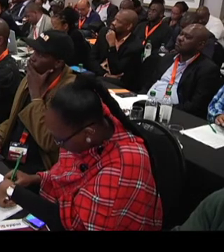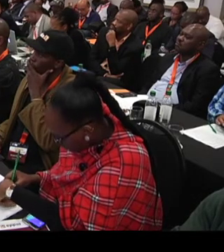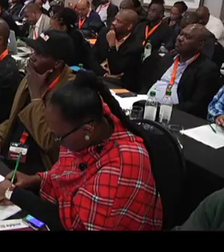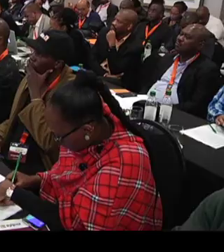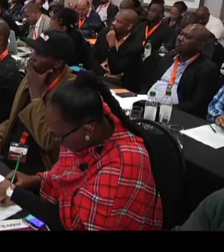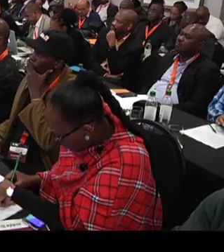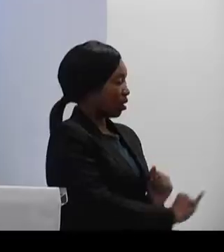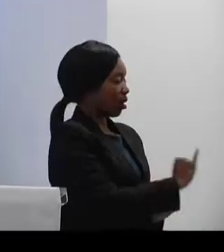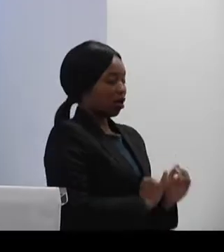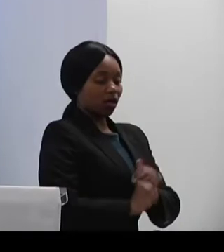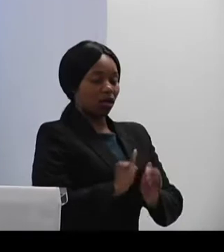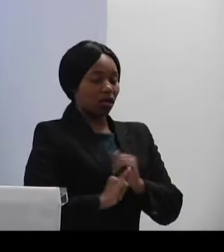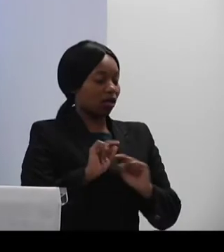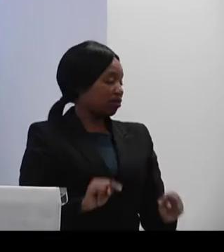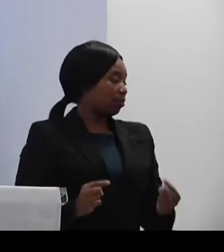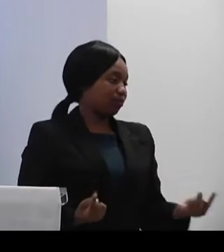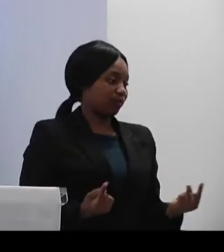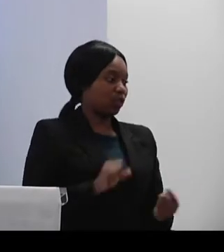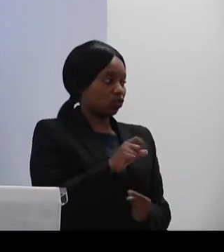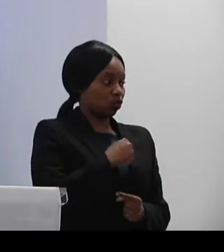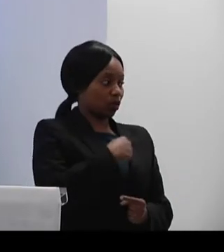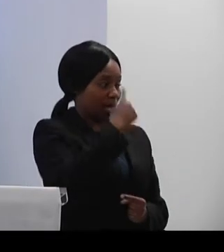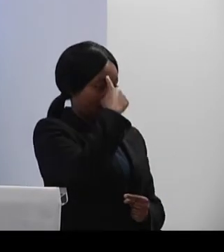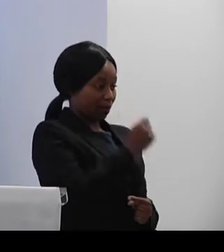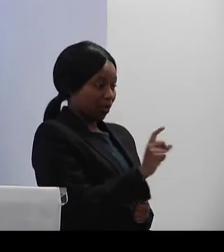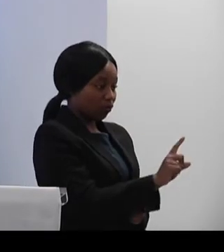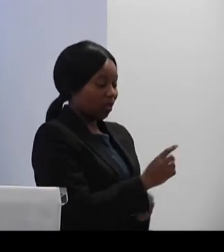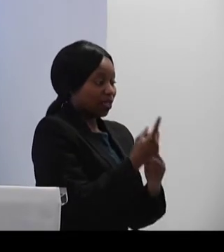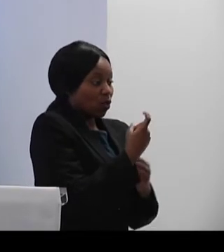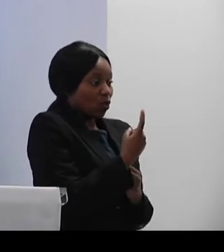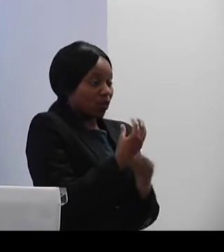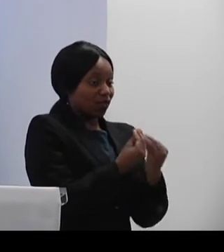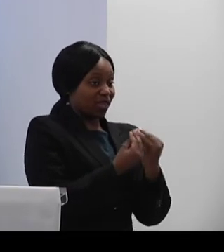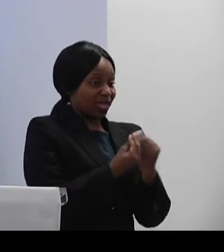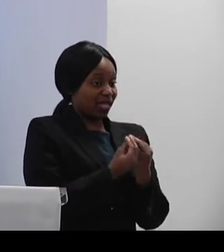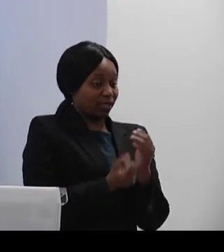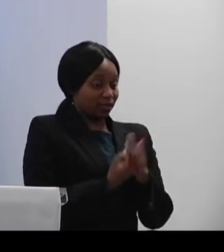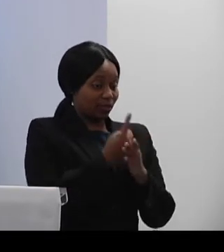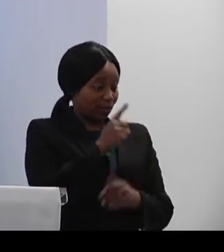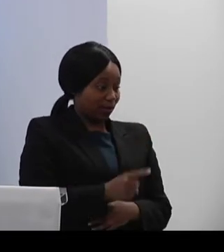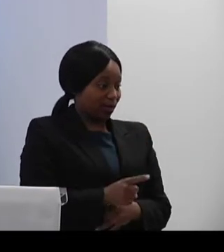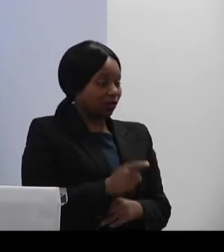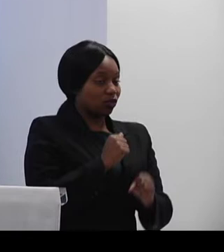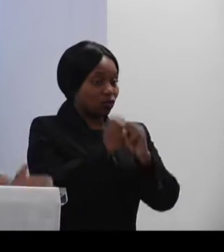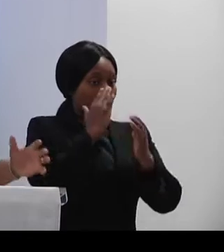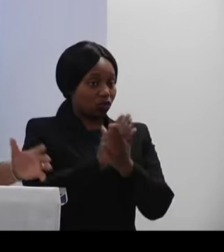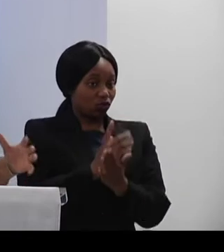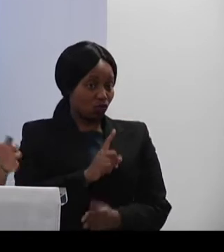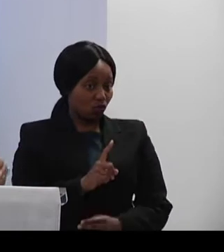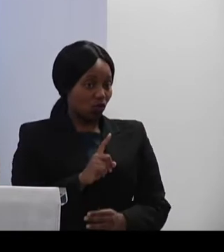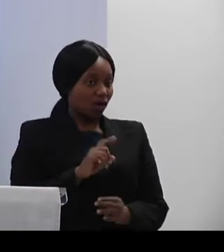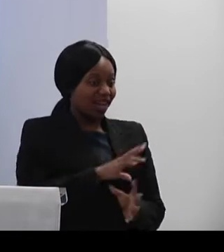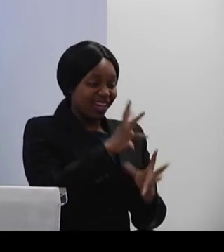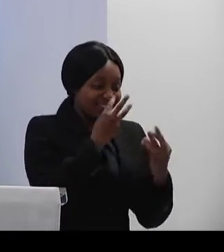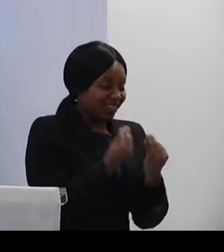silos. And I do believe, therefore, that one of the things that would have to happen is to ensure that all